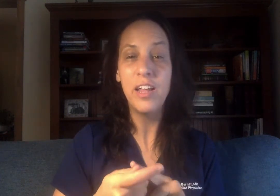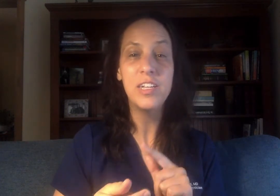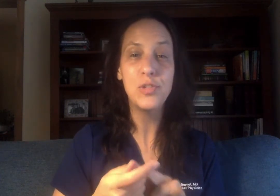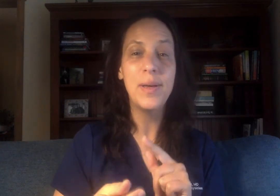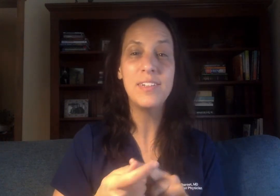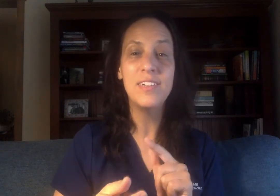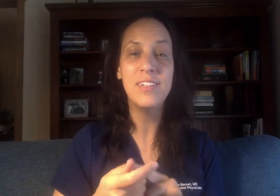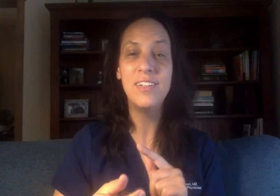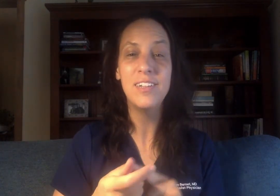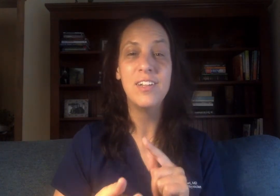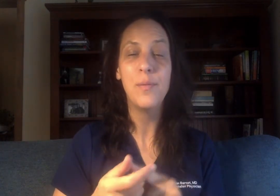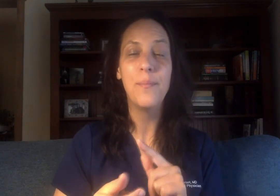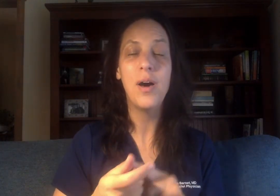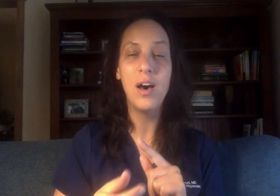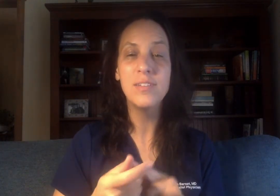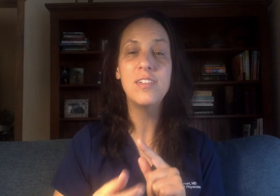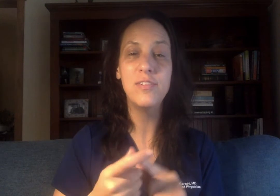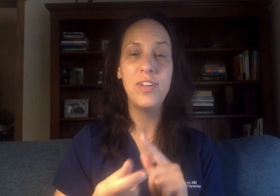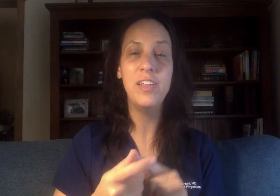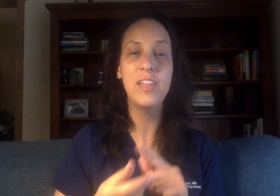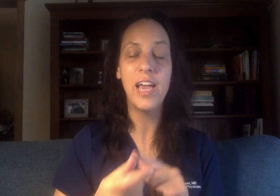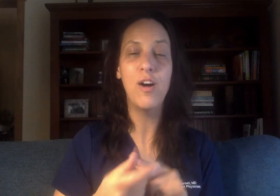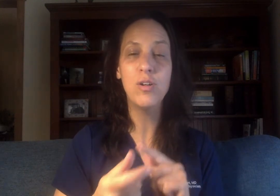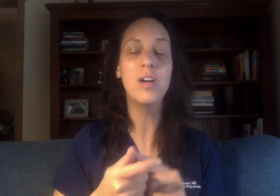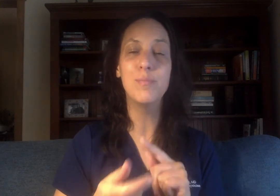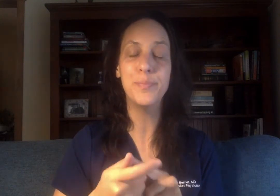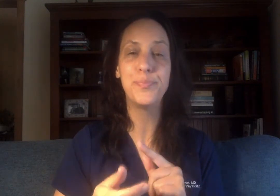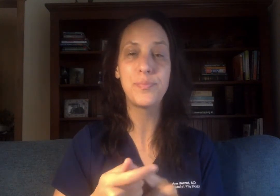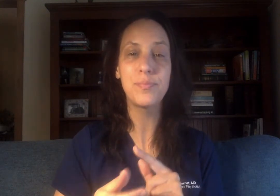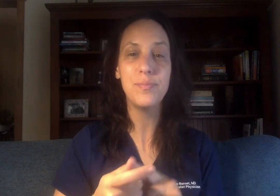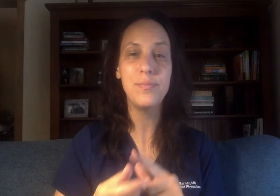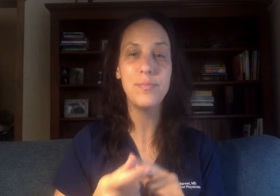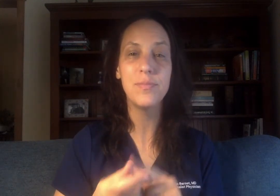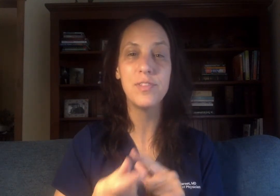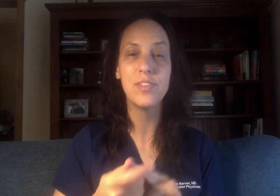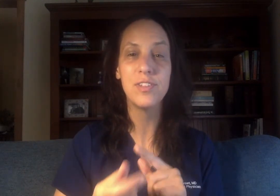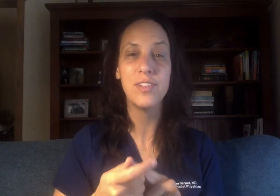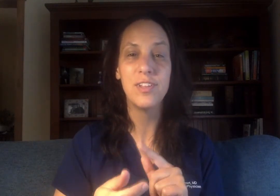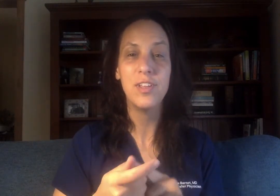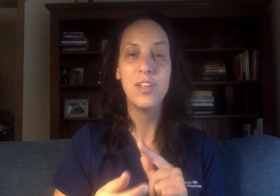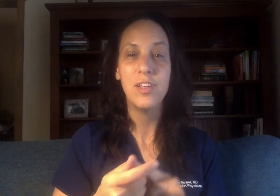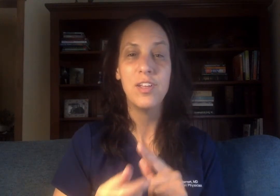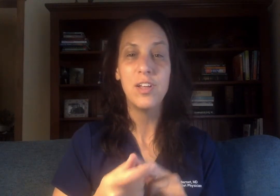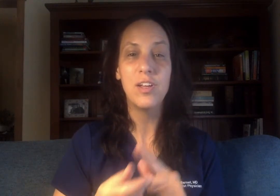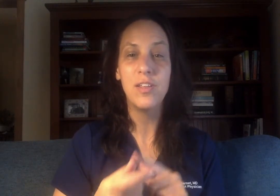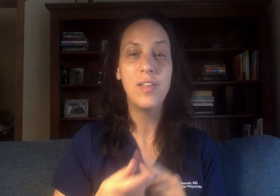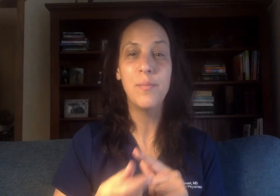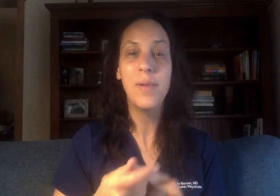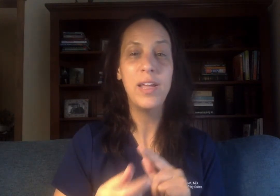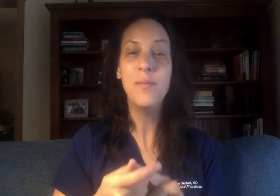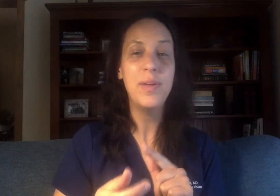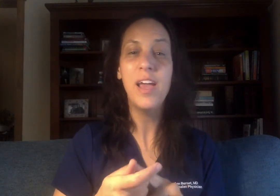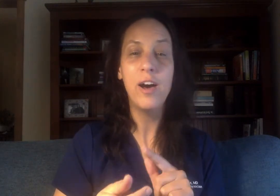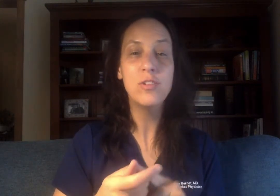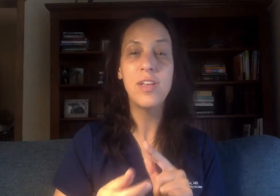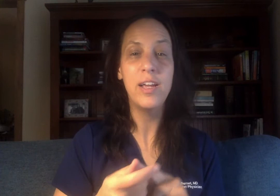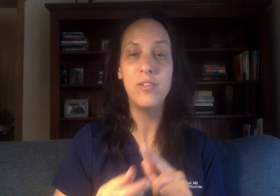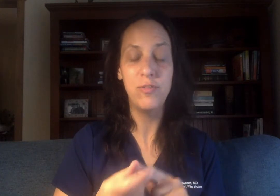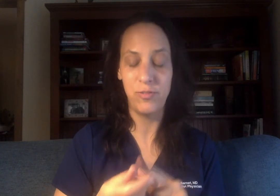unexpected positive healing outcome that might be outside of